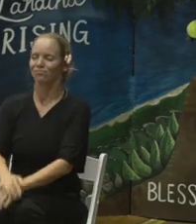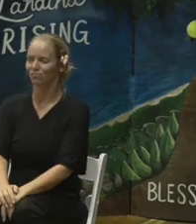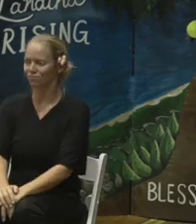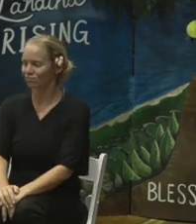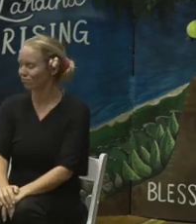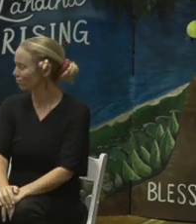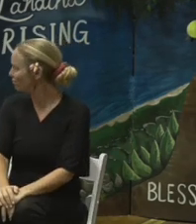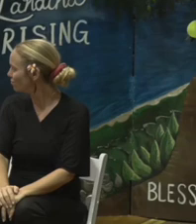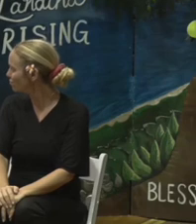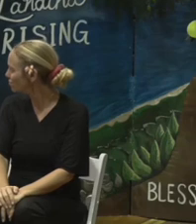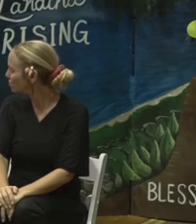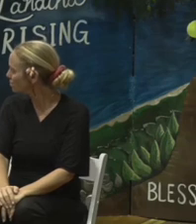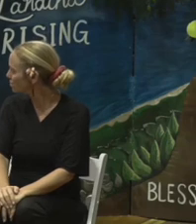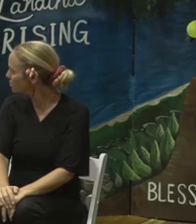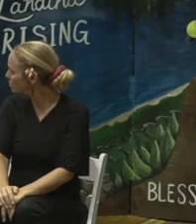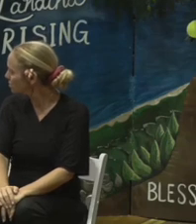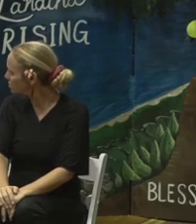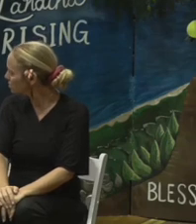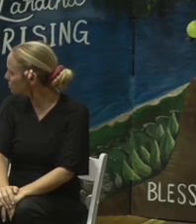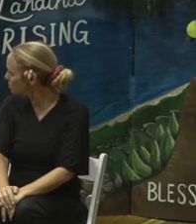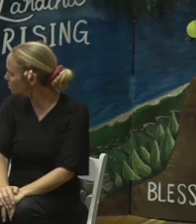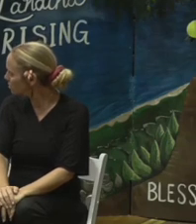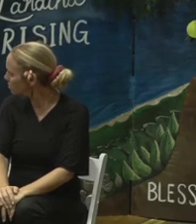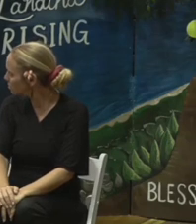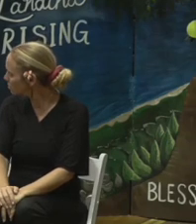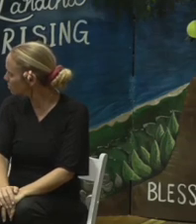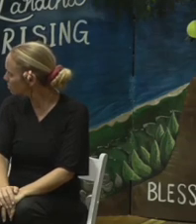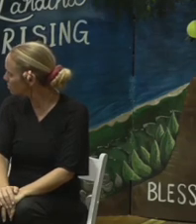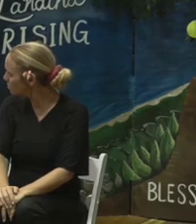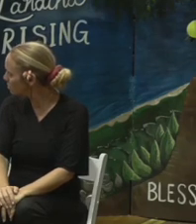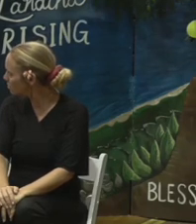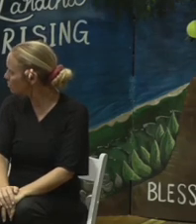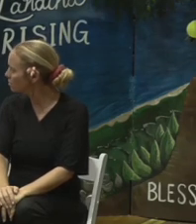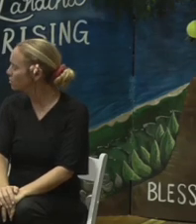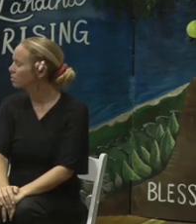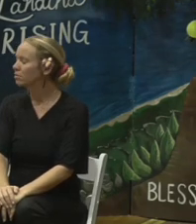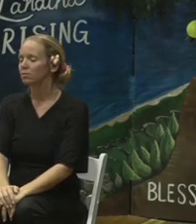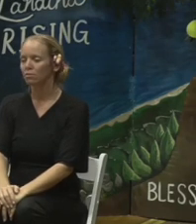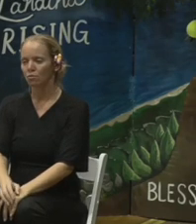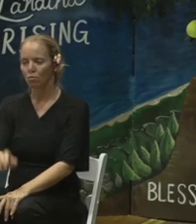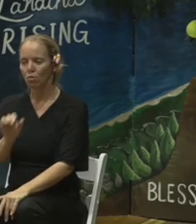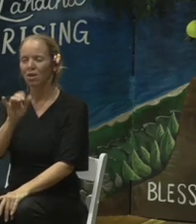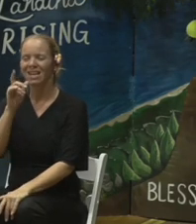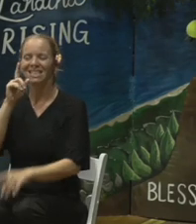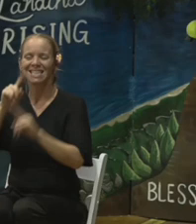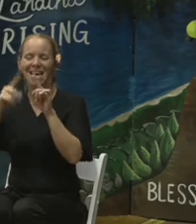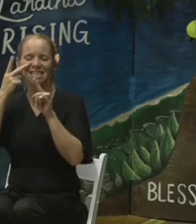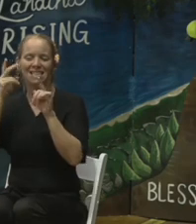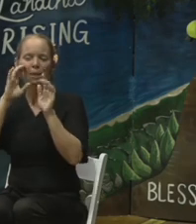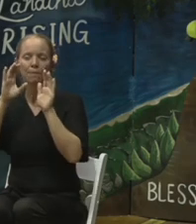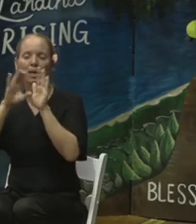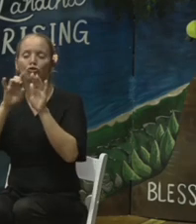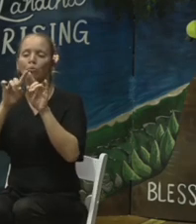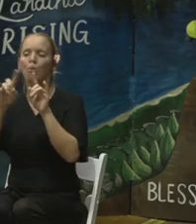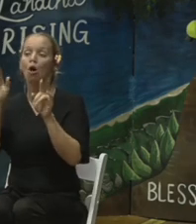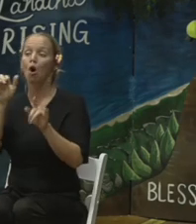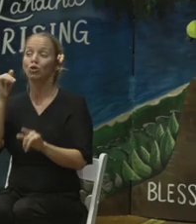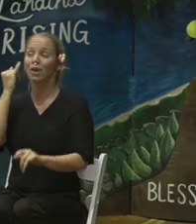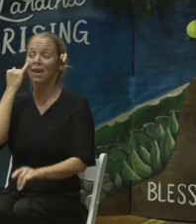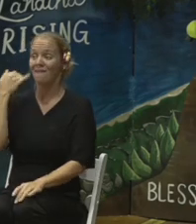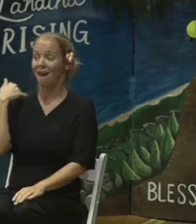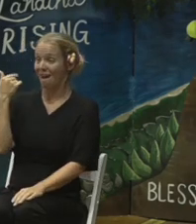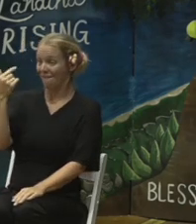What you cannot see off-site is we have a gas monitoring well. It monitors gas at the site, if any gases are created